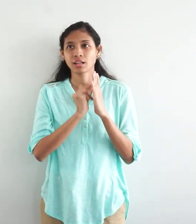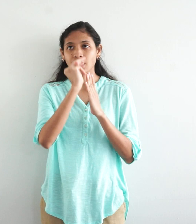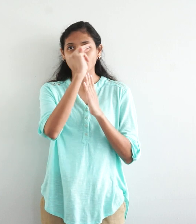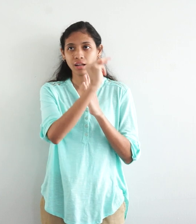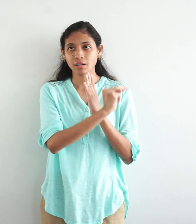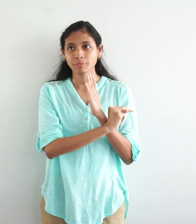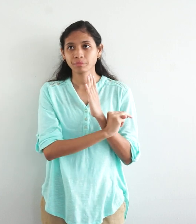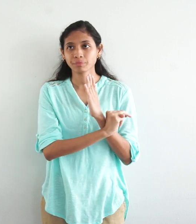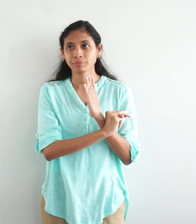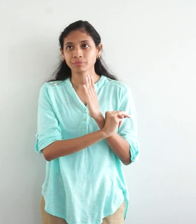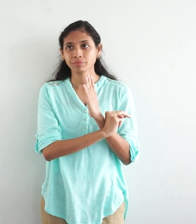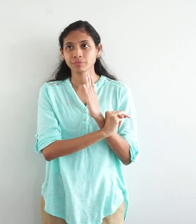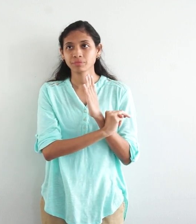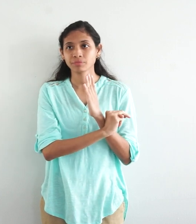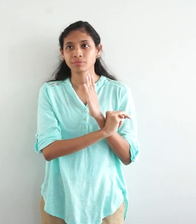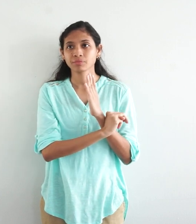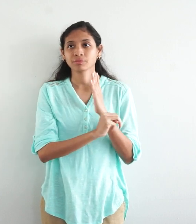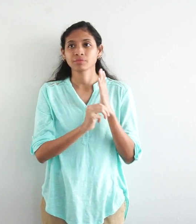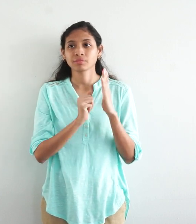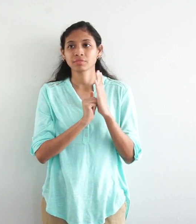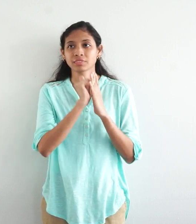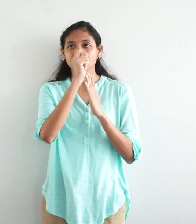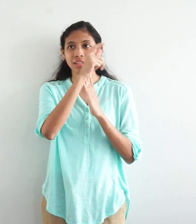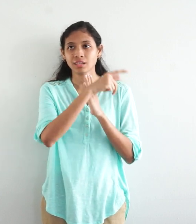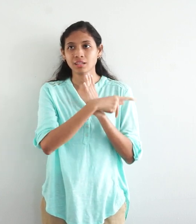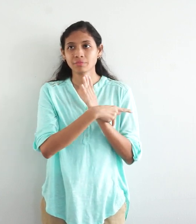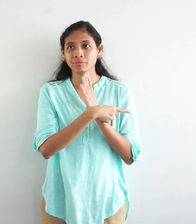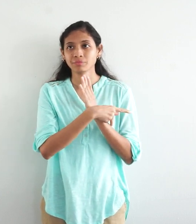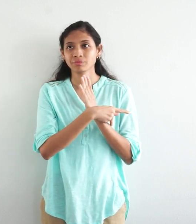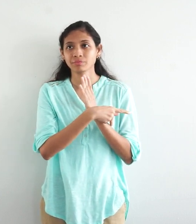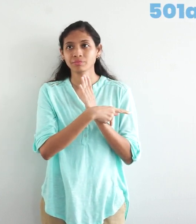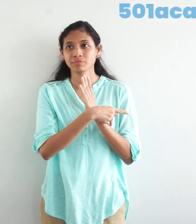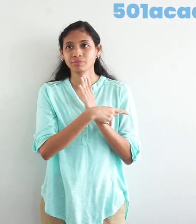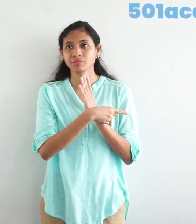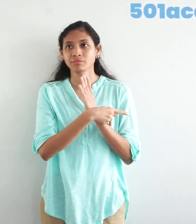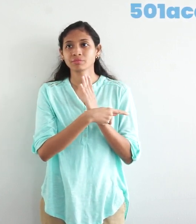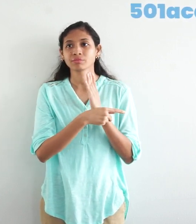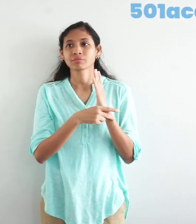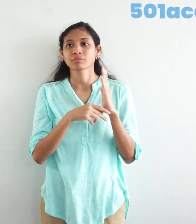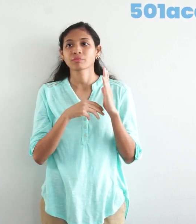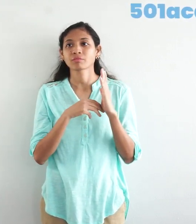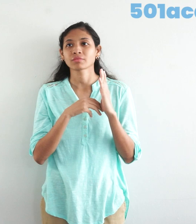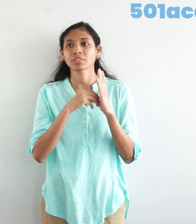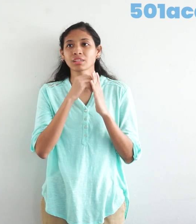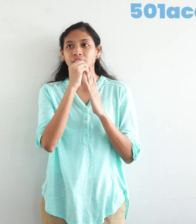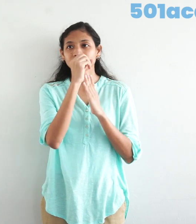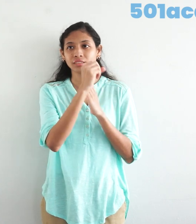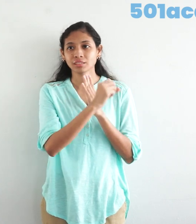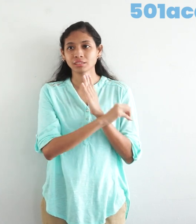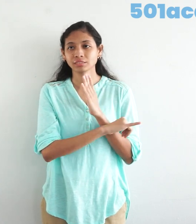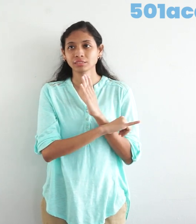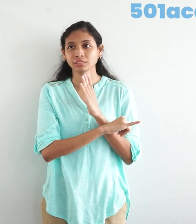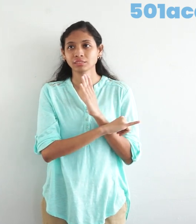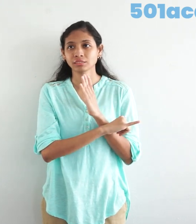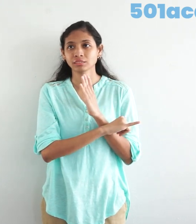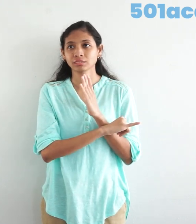April, May, June,